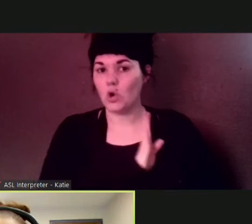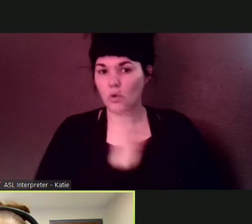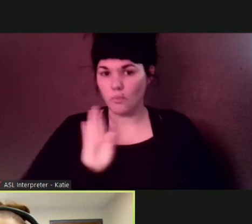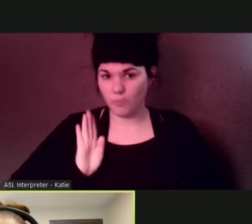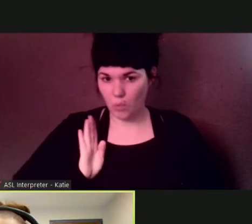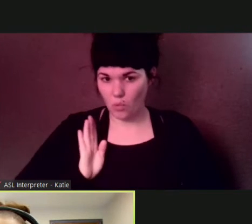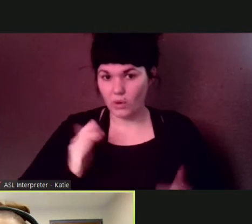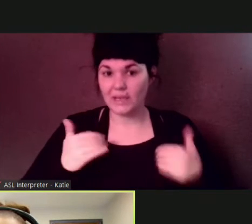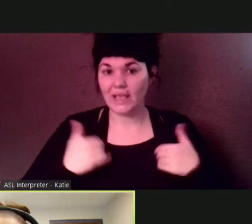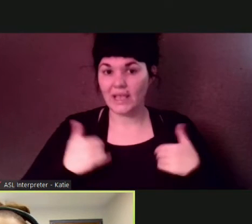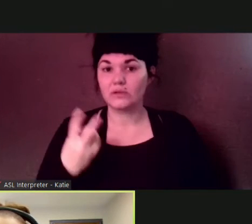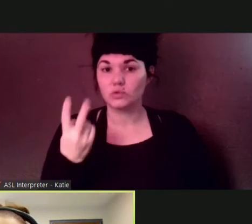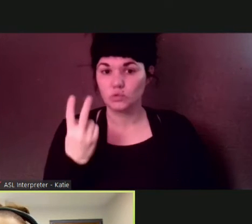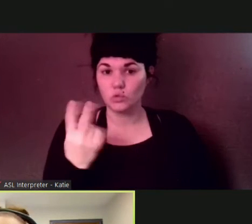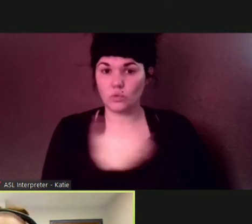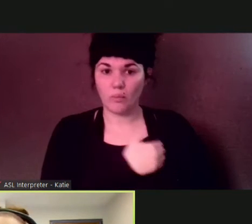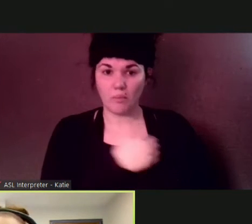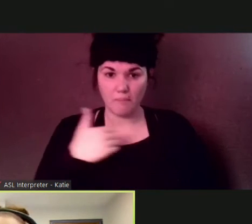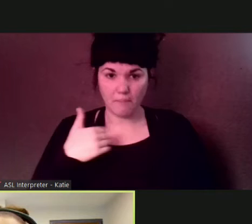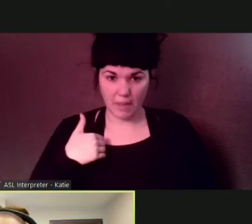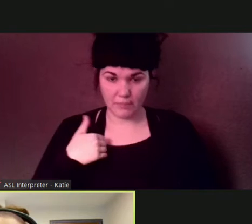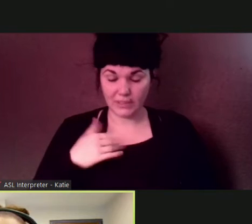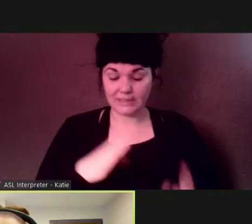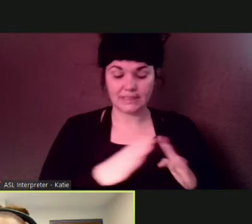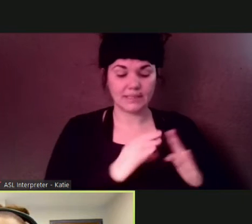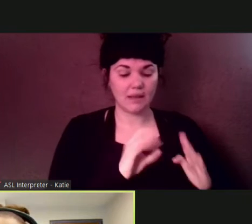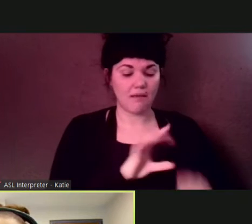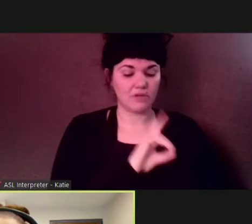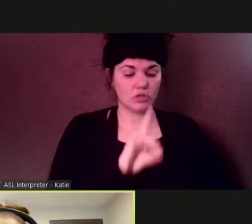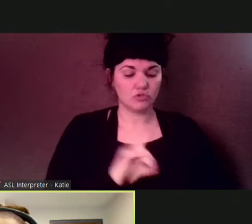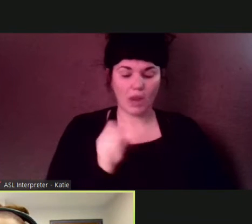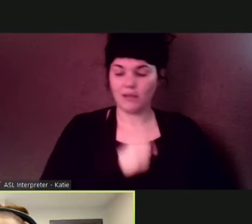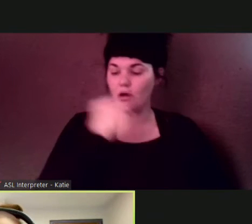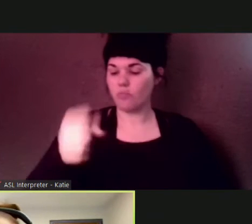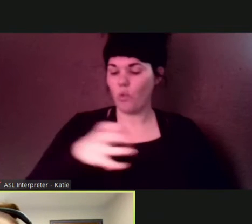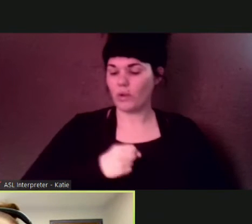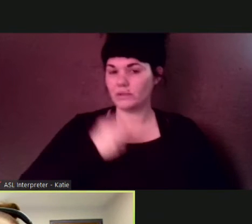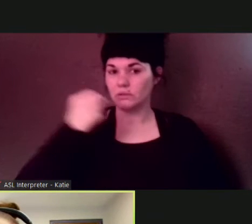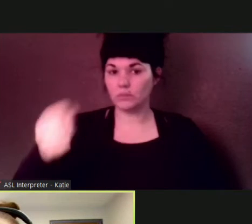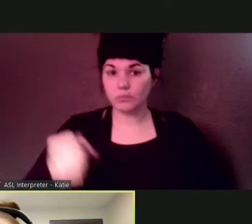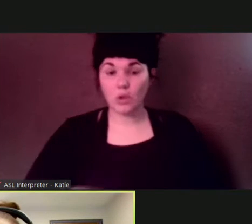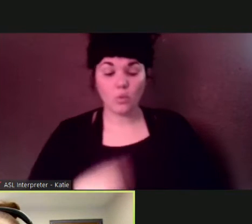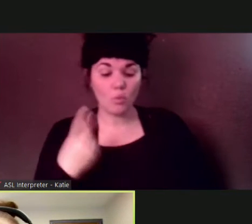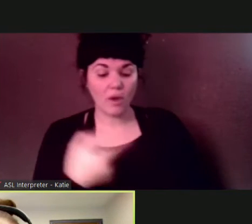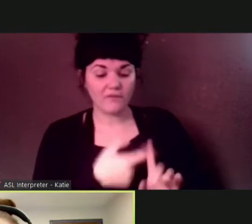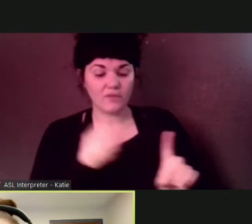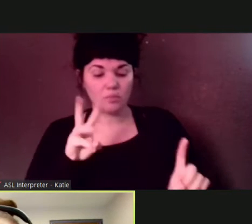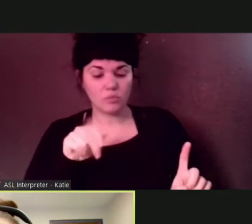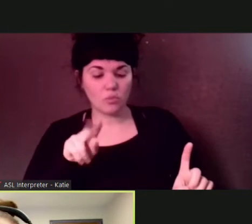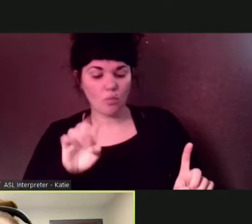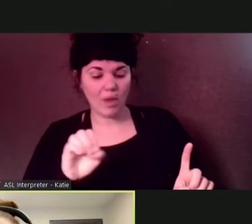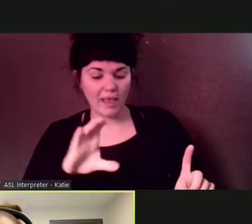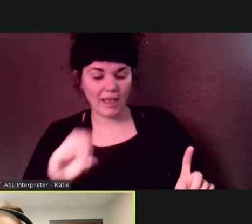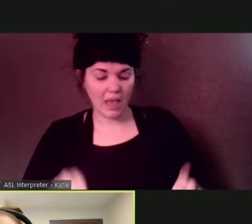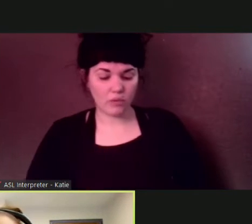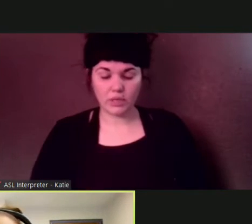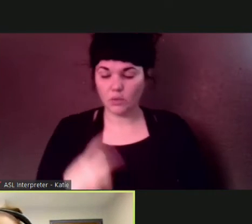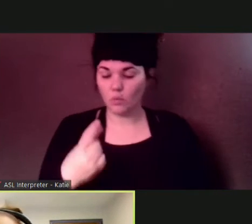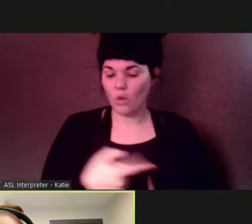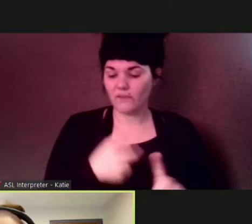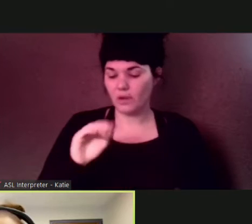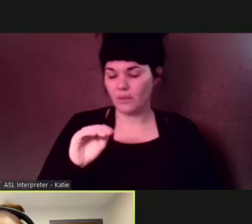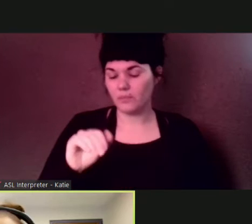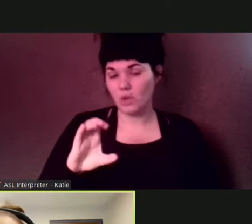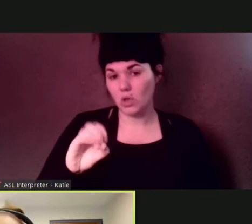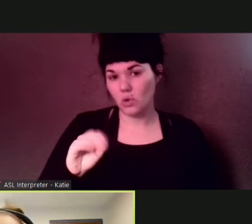appointed by the city of detroit a member appointed by wayne county a member appointed by macomb county a member appointed